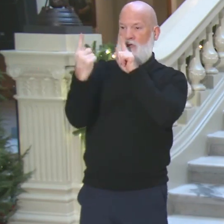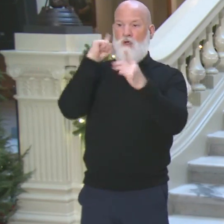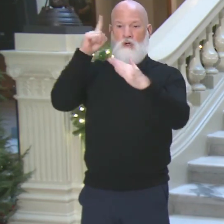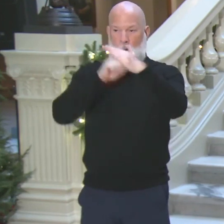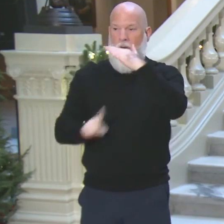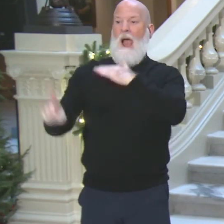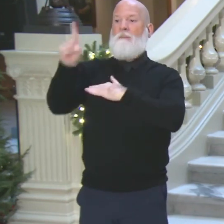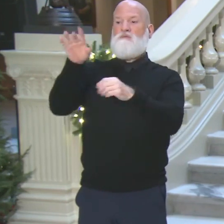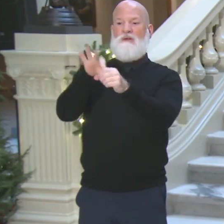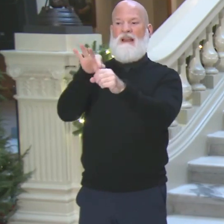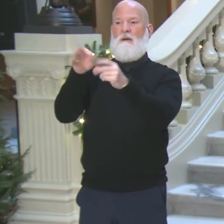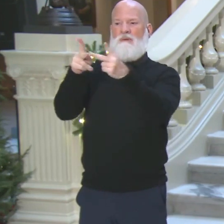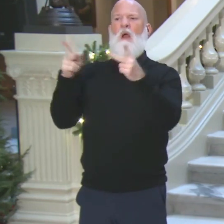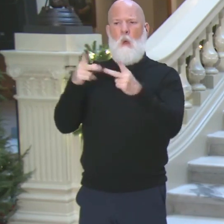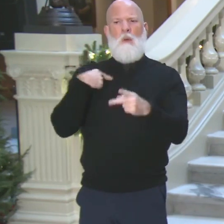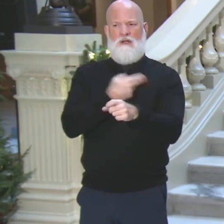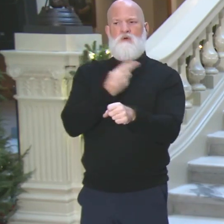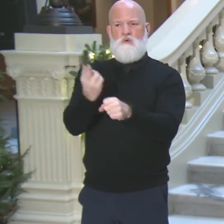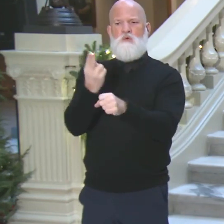One second, let go over there.